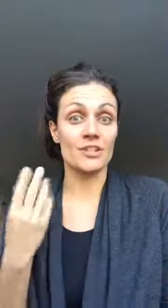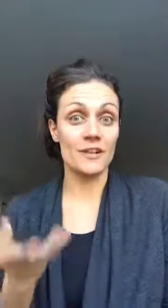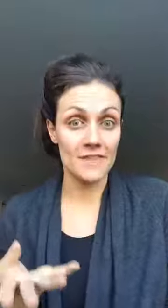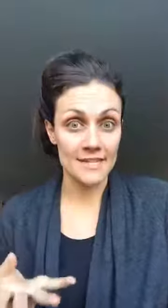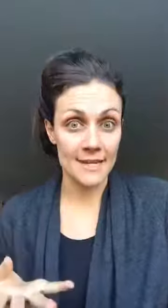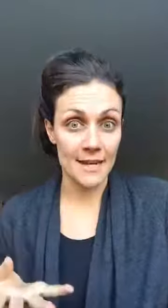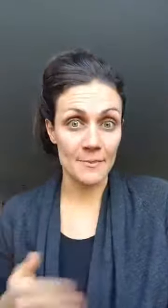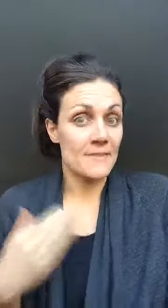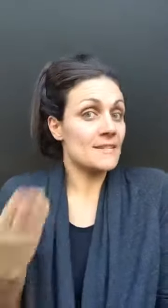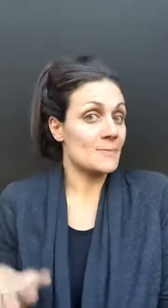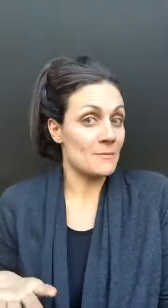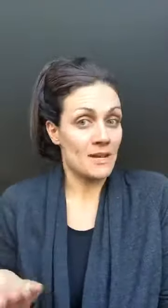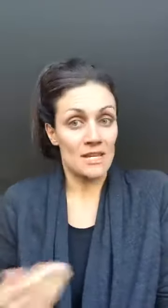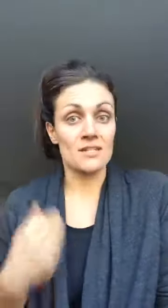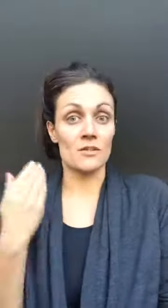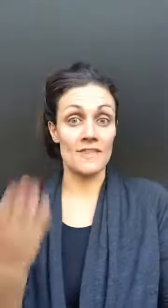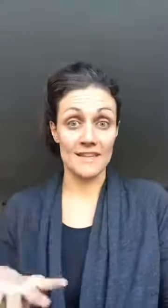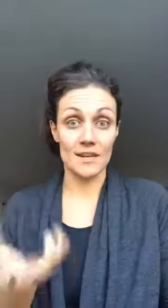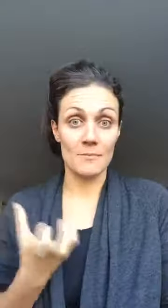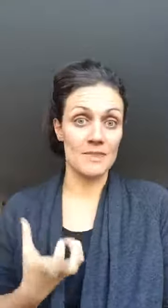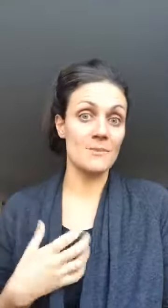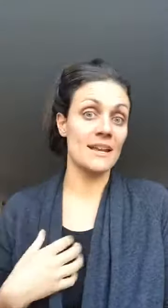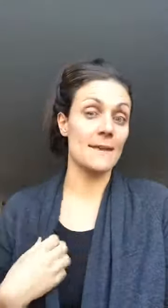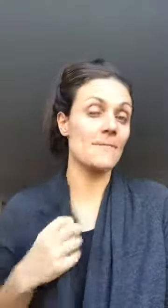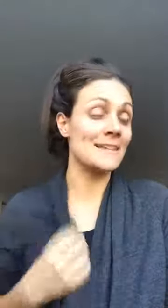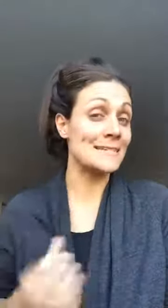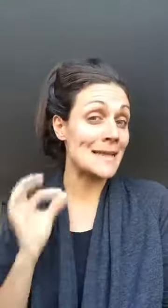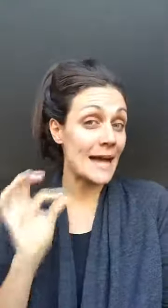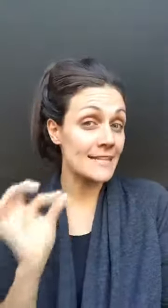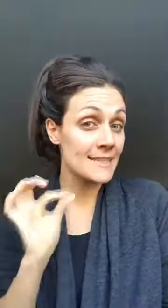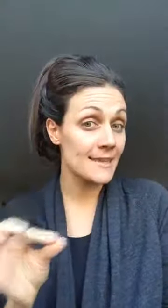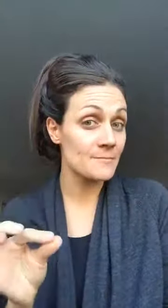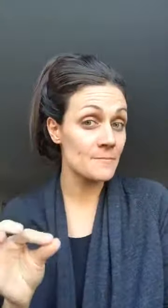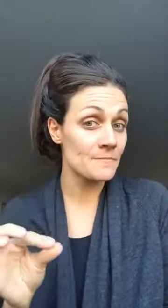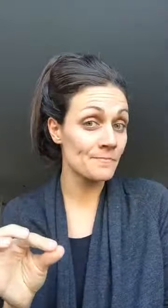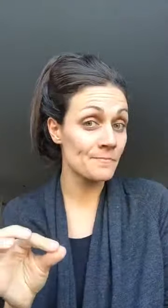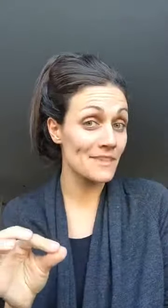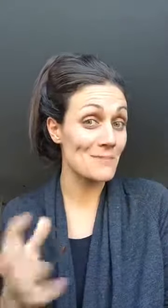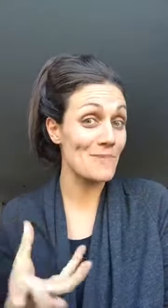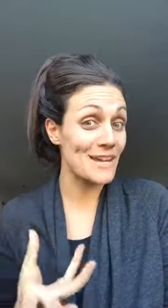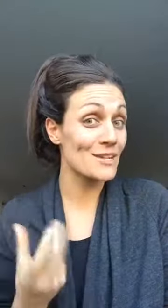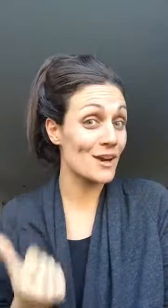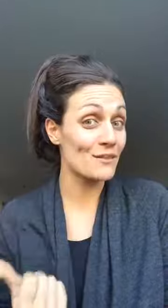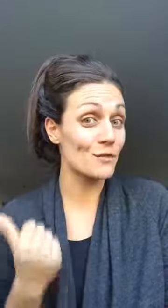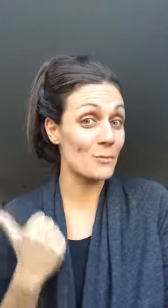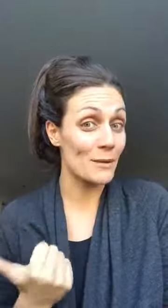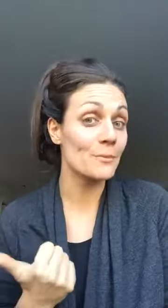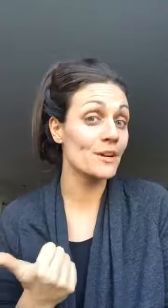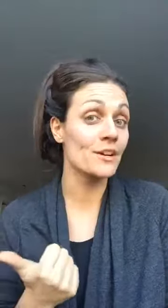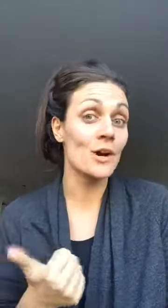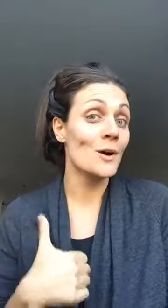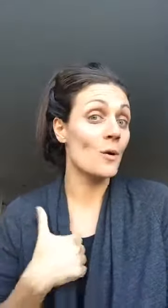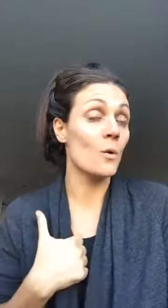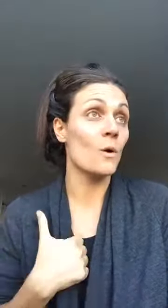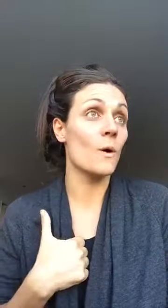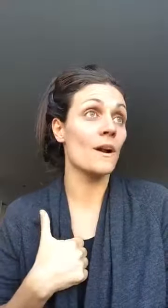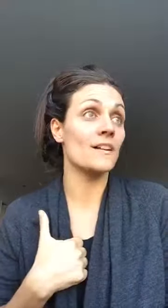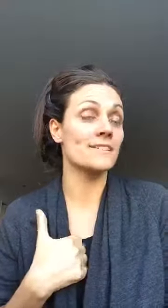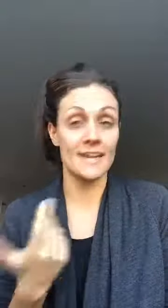enough they signed up and they spent money so and that's how I made the money if I didn't ask them they might not have remembered or signed